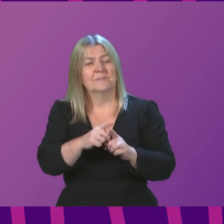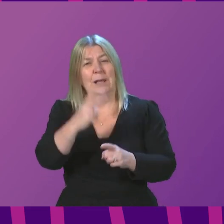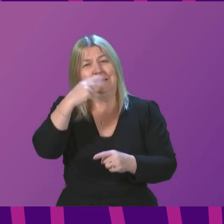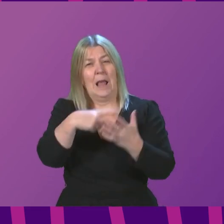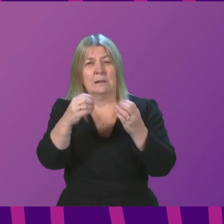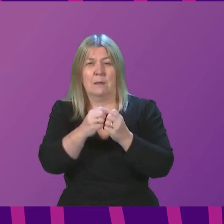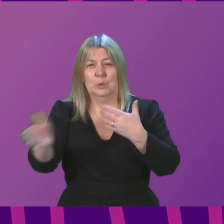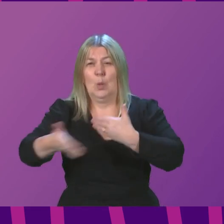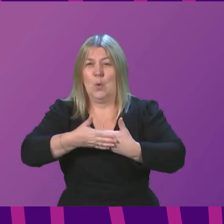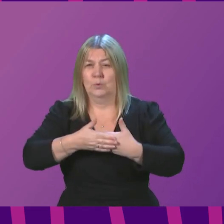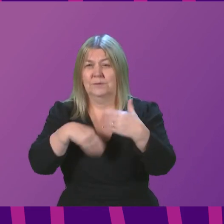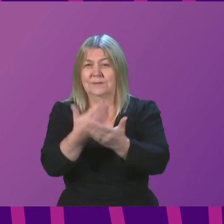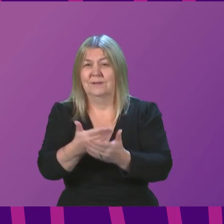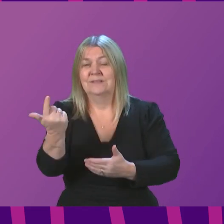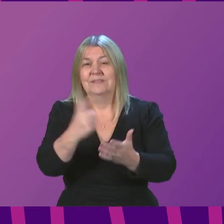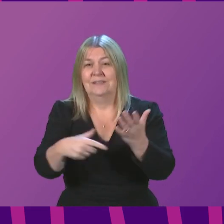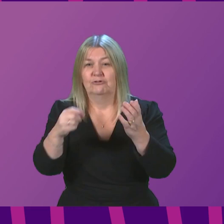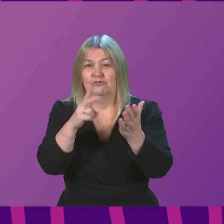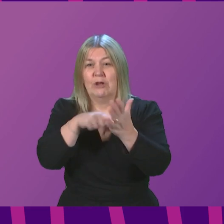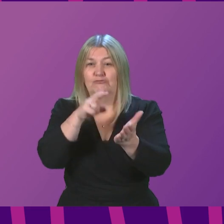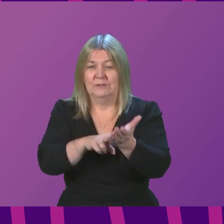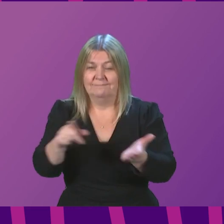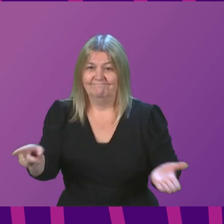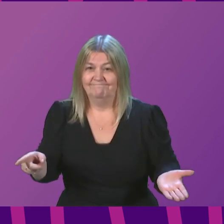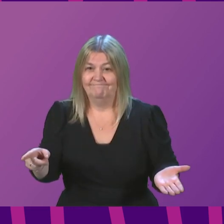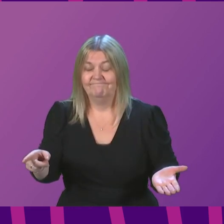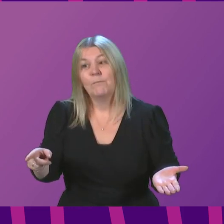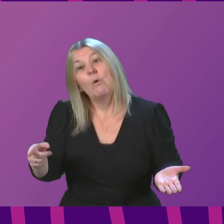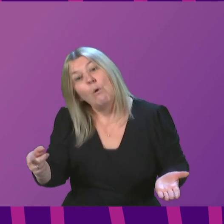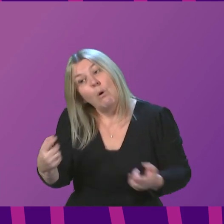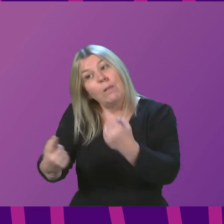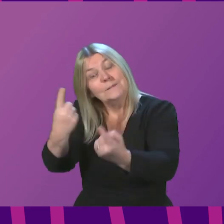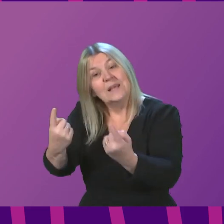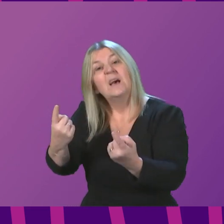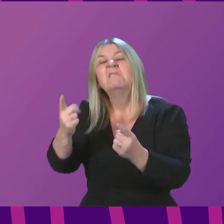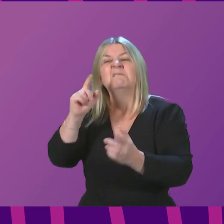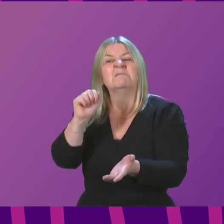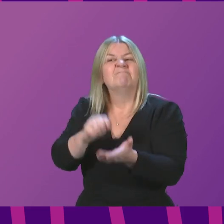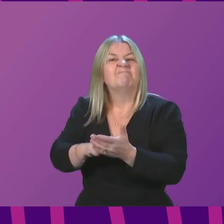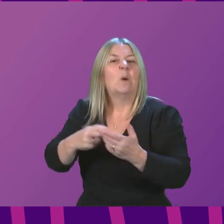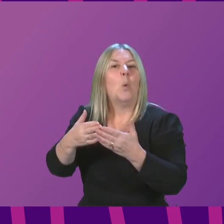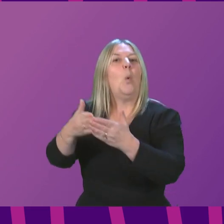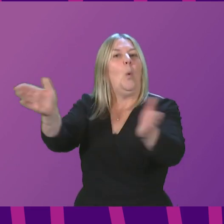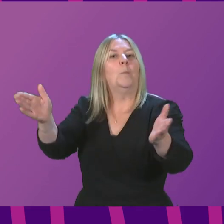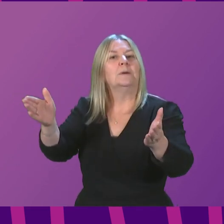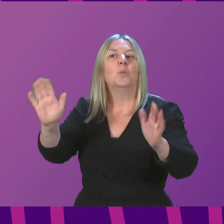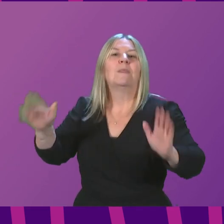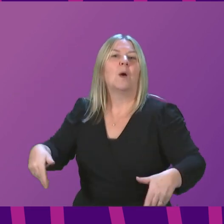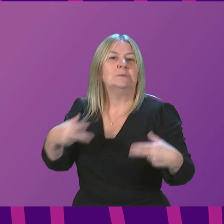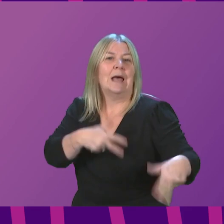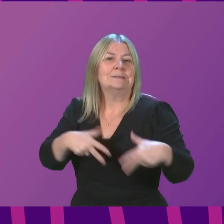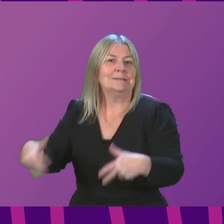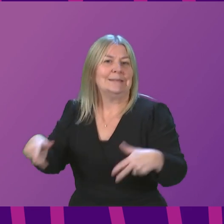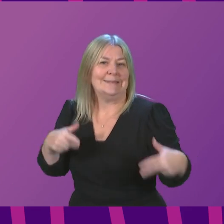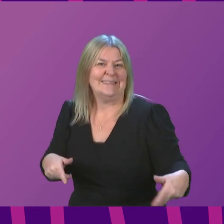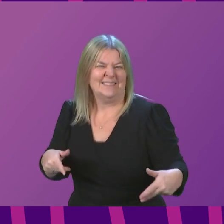are now closed until 17 January, unless they have decided to remain open without dancing as hospitality premises, in which case they will